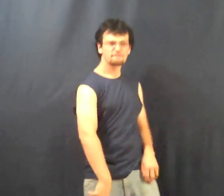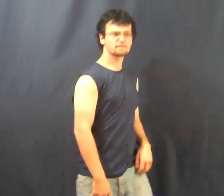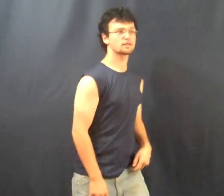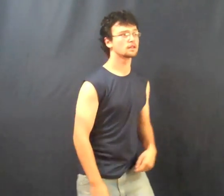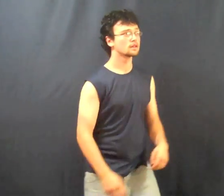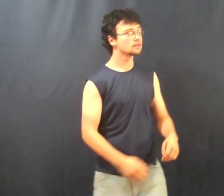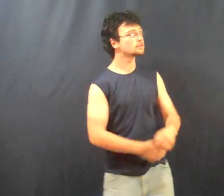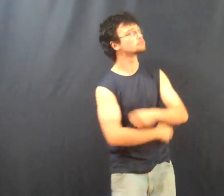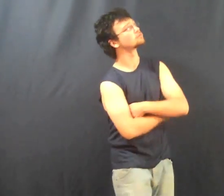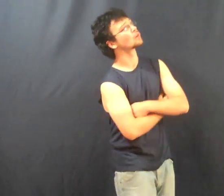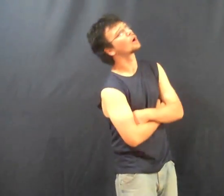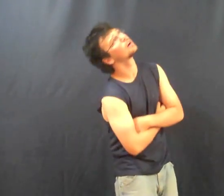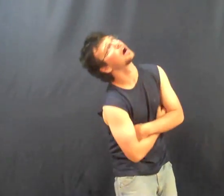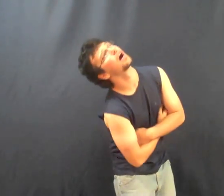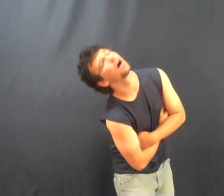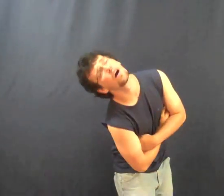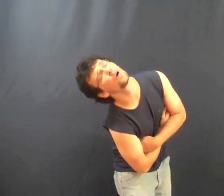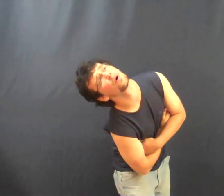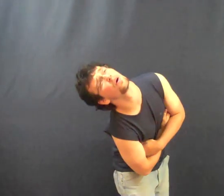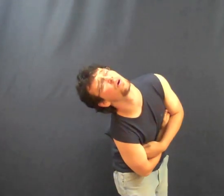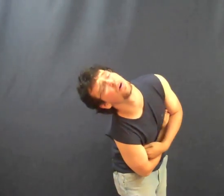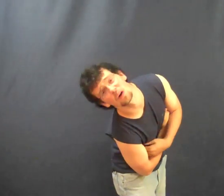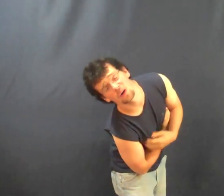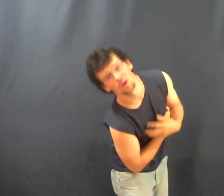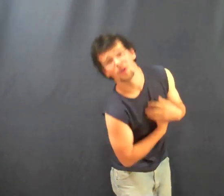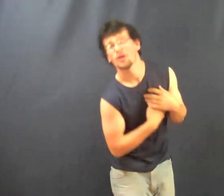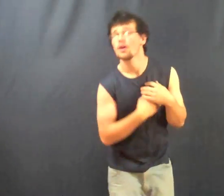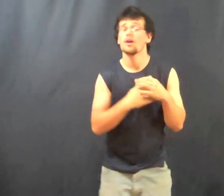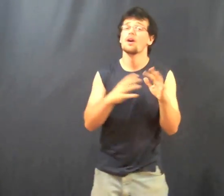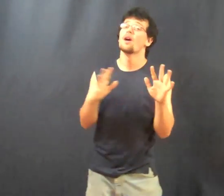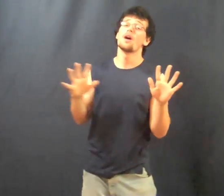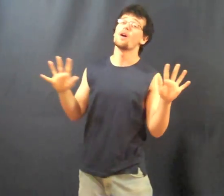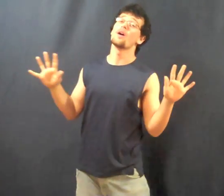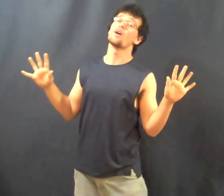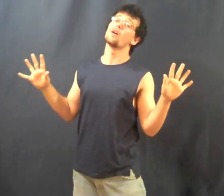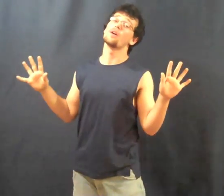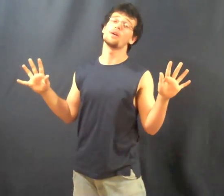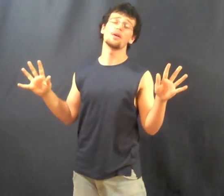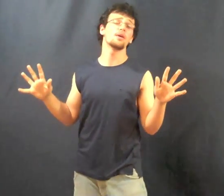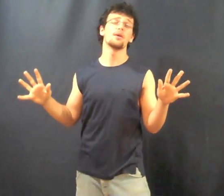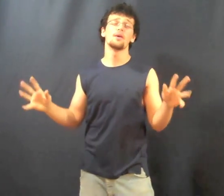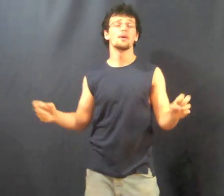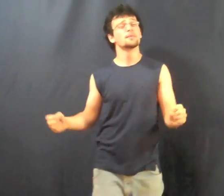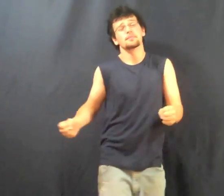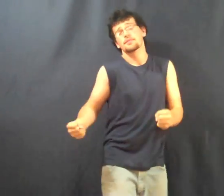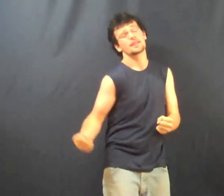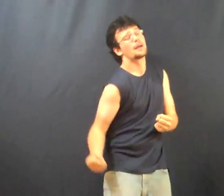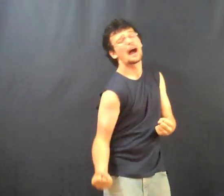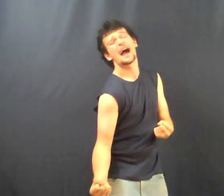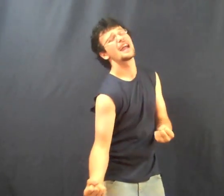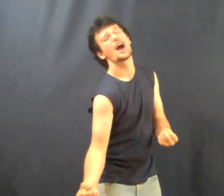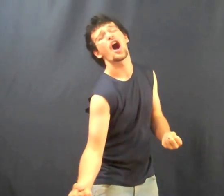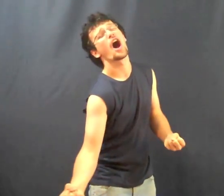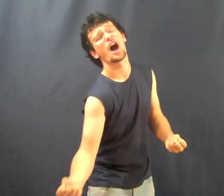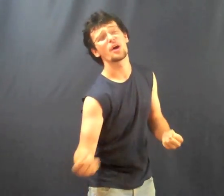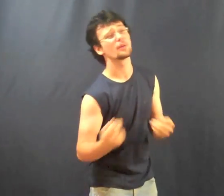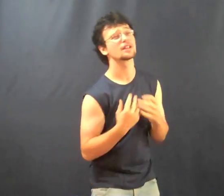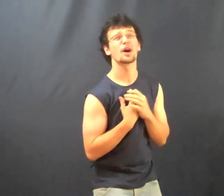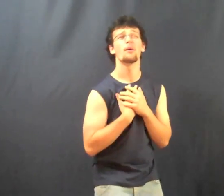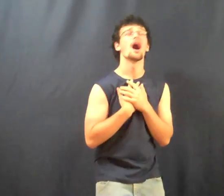Oh, oh, oh, oh. My heart will